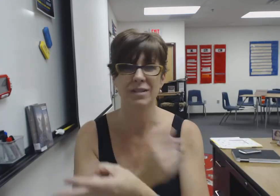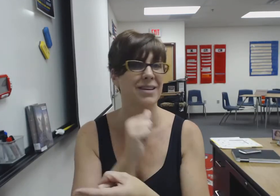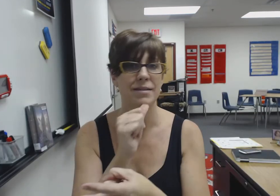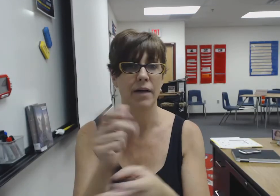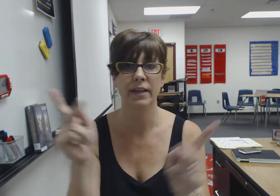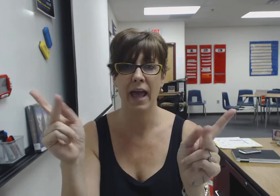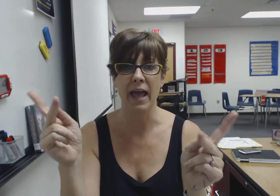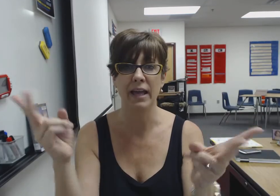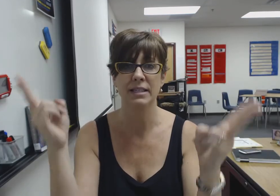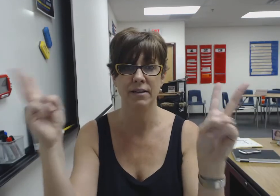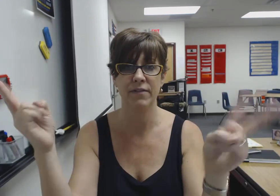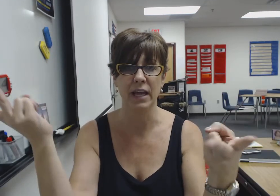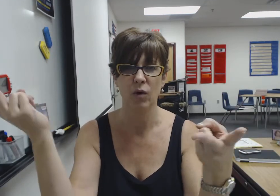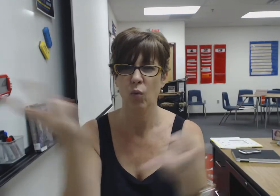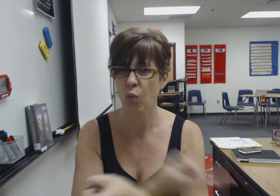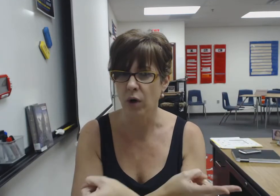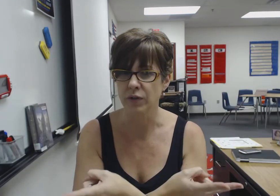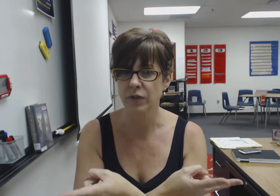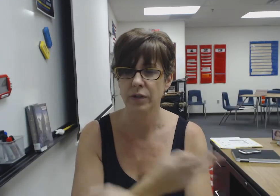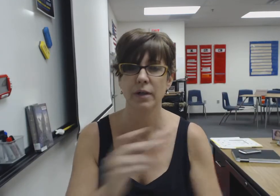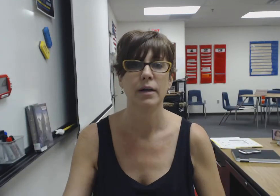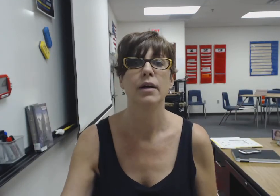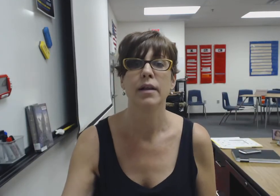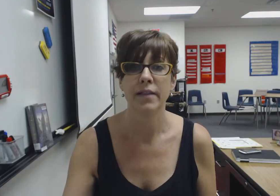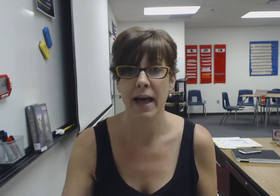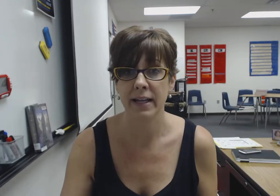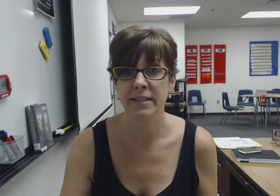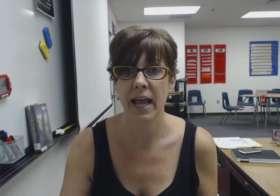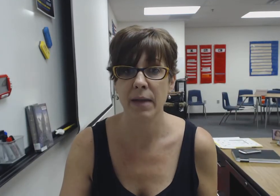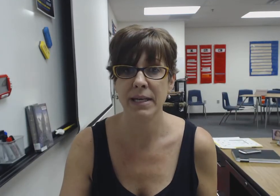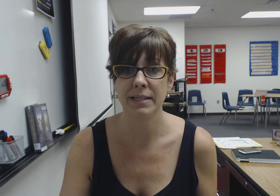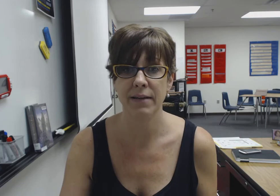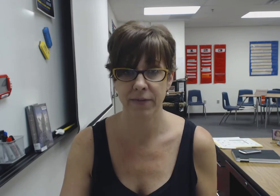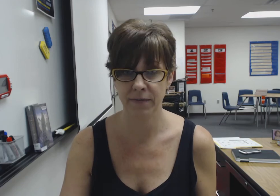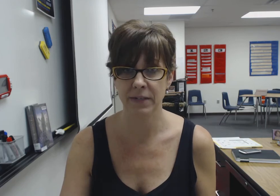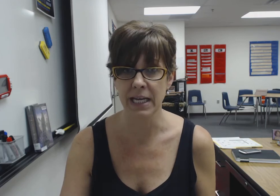not the K it's the V worse that is ABC 15